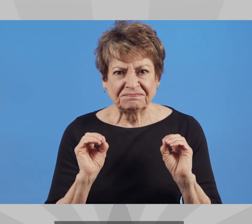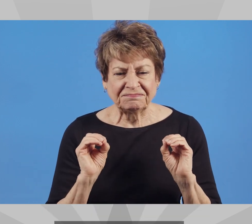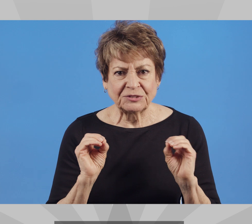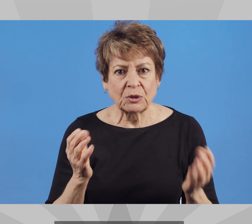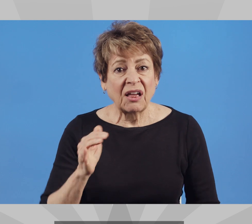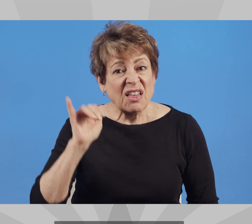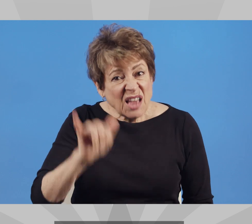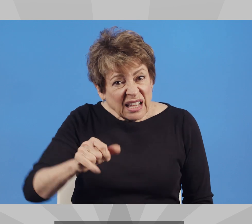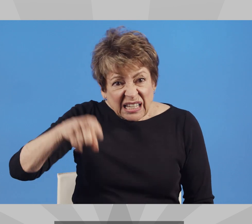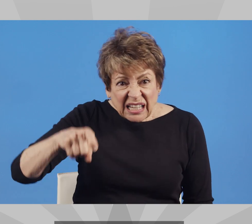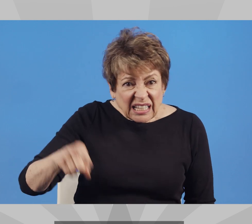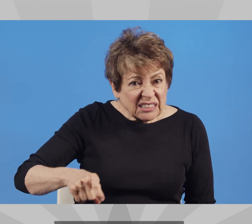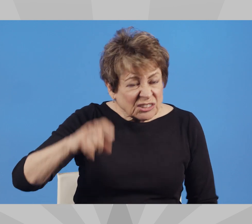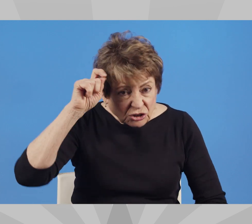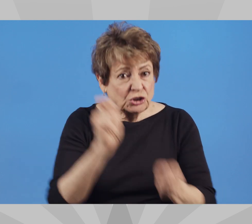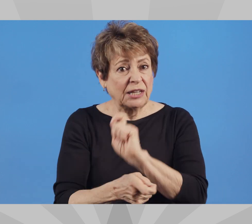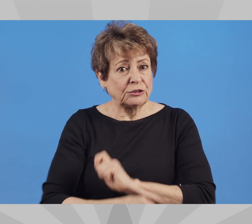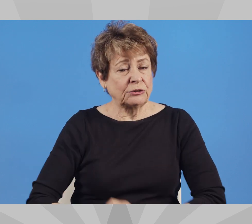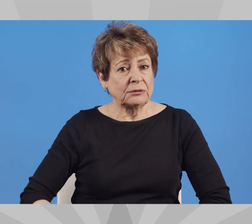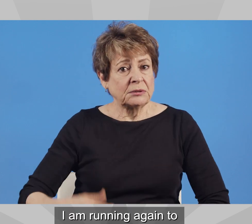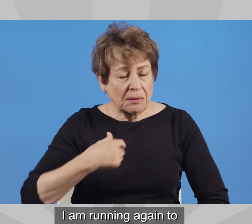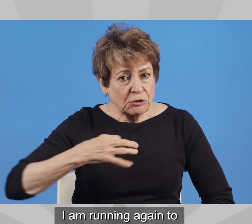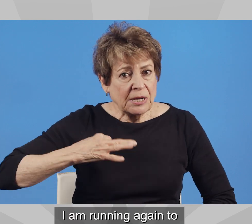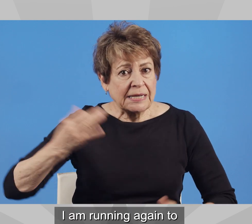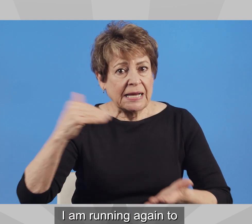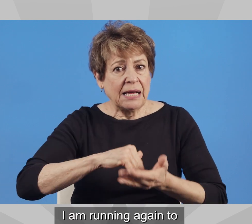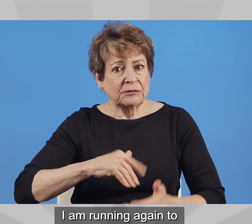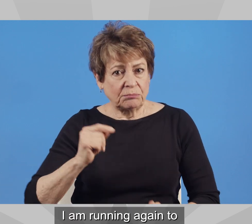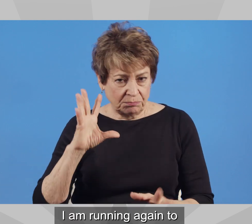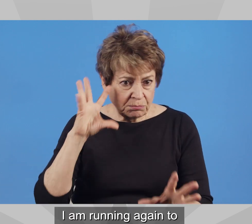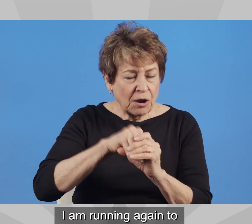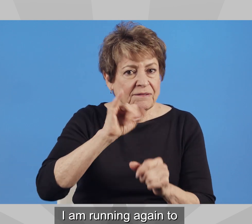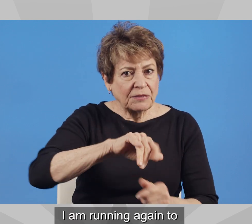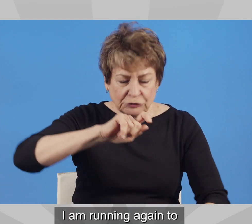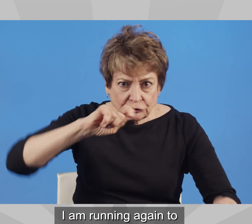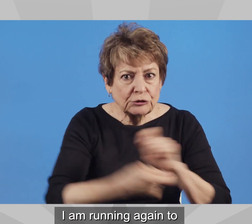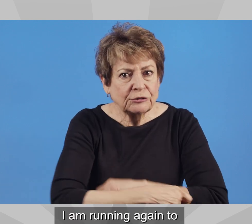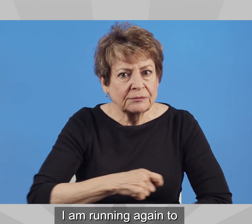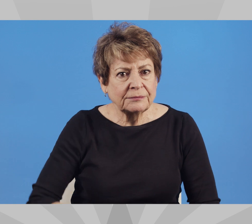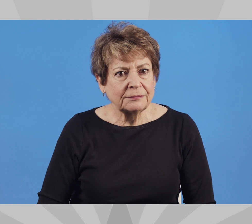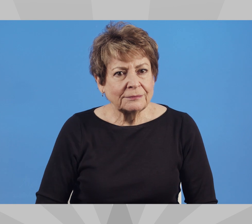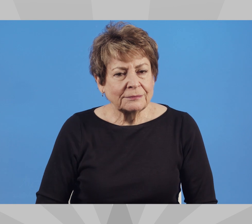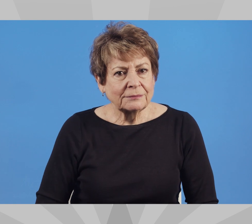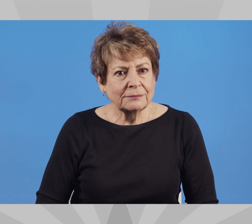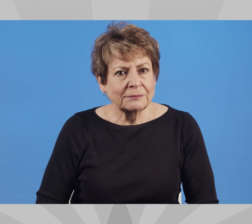That needs to change. I am running again to be part of that change.